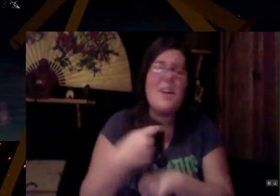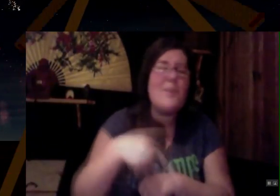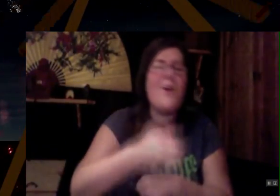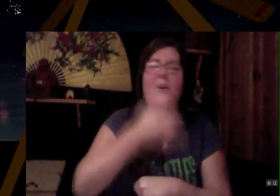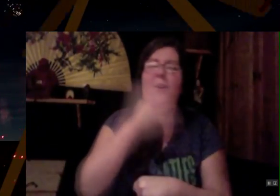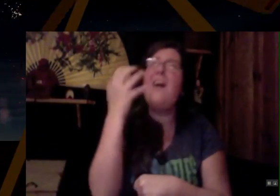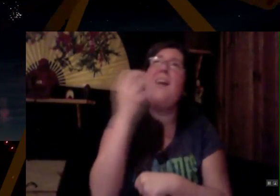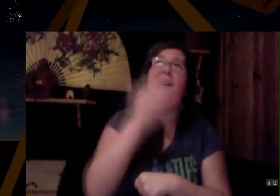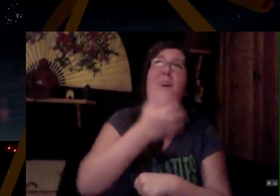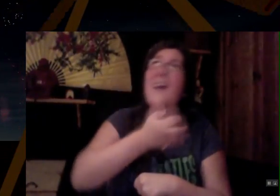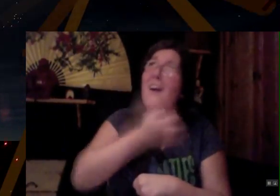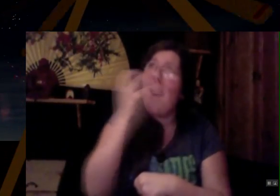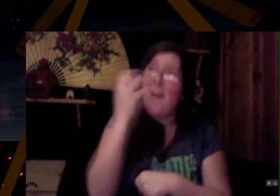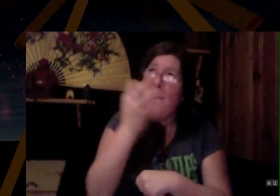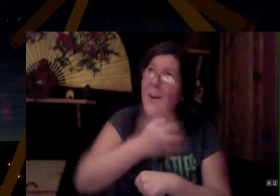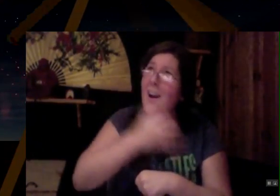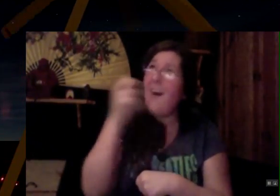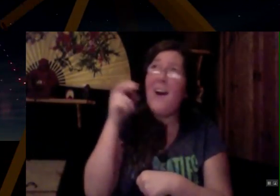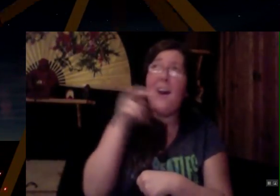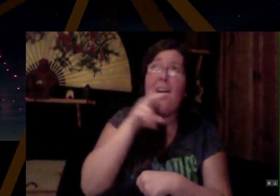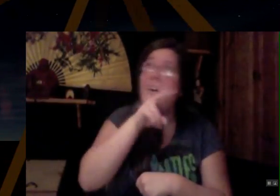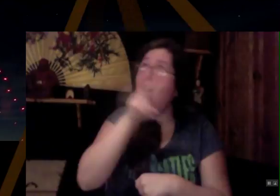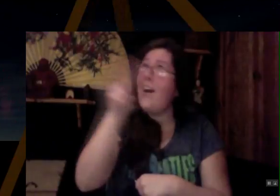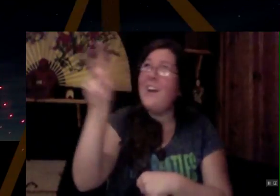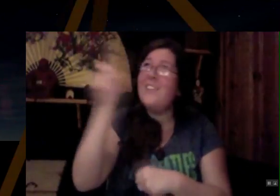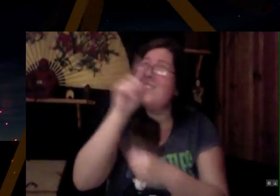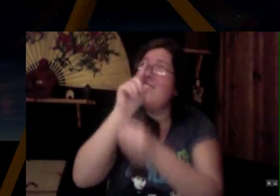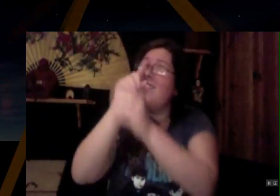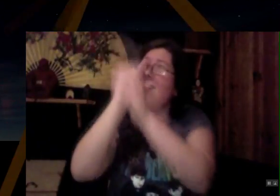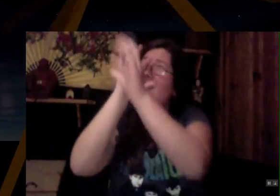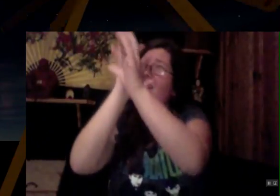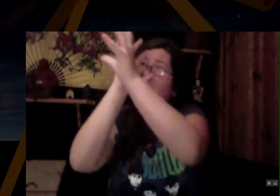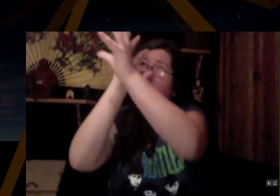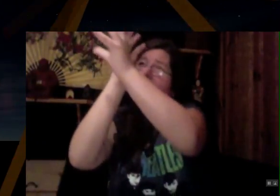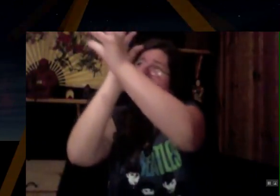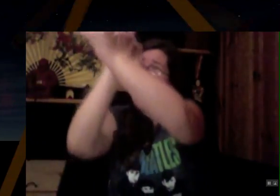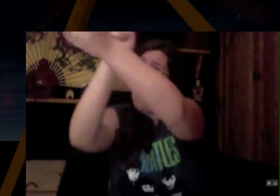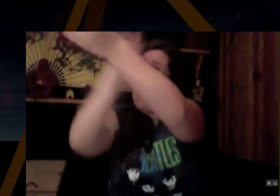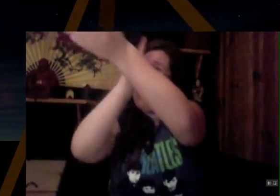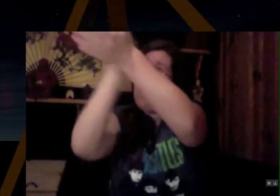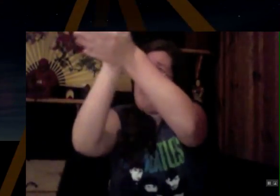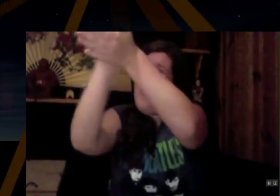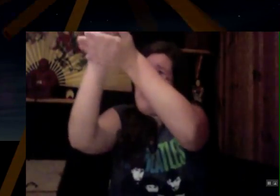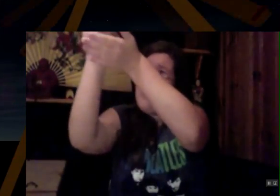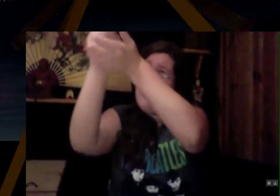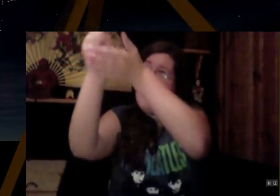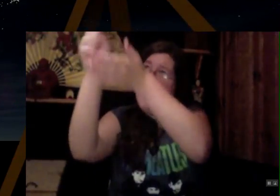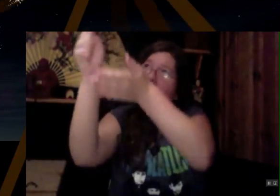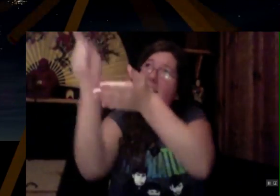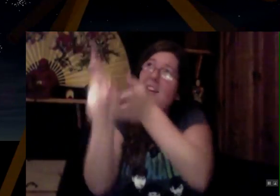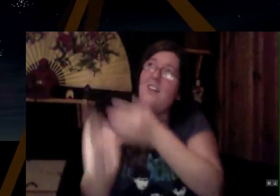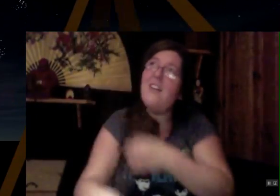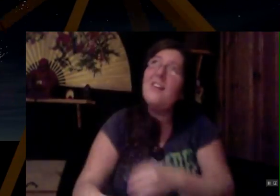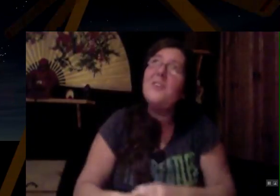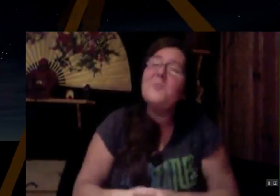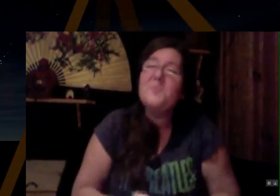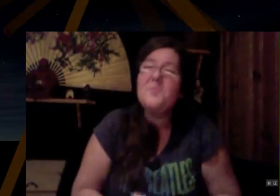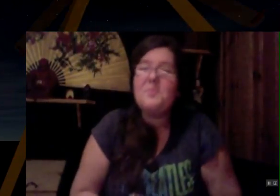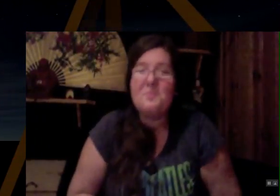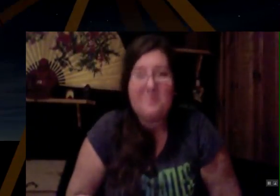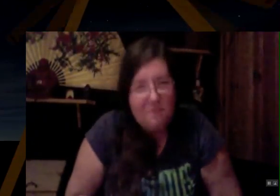Make em go ah, ah, ah. You're gonna leave em all in awe, ah, ah, ah.